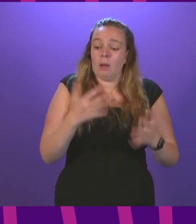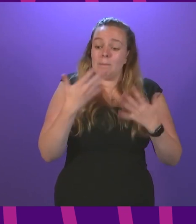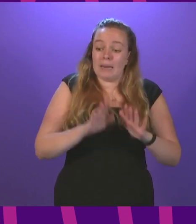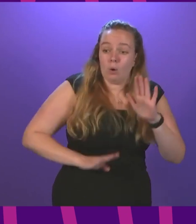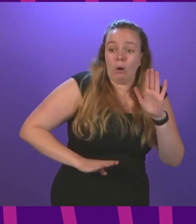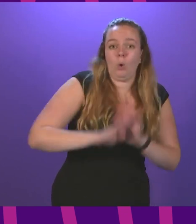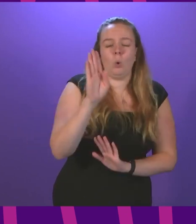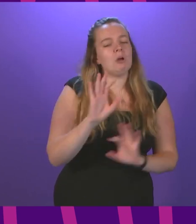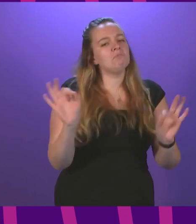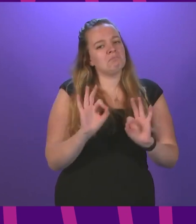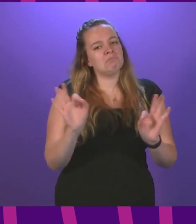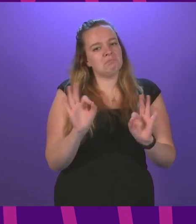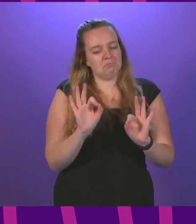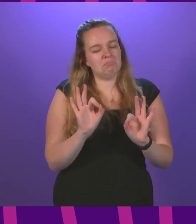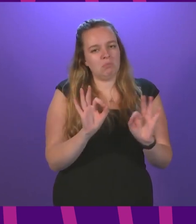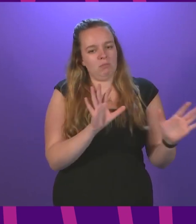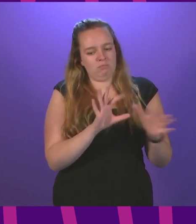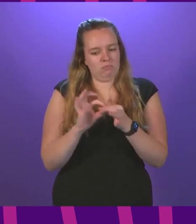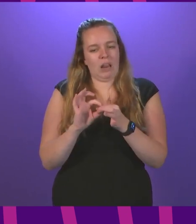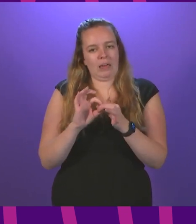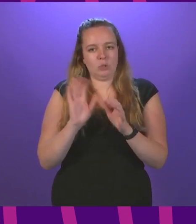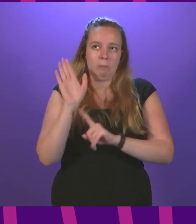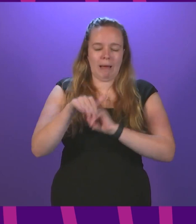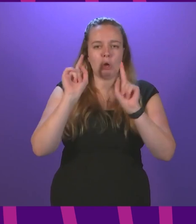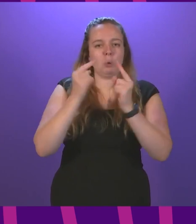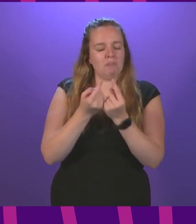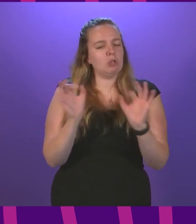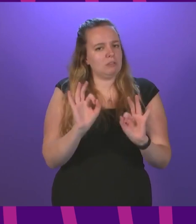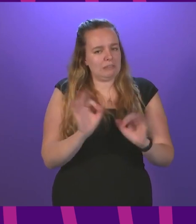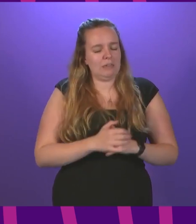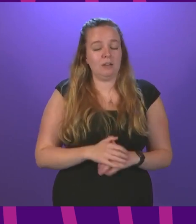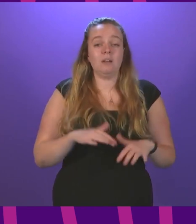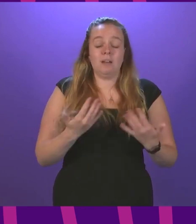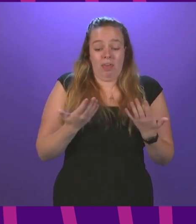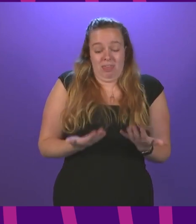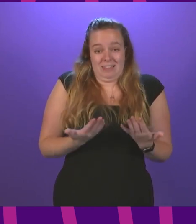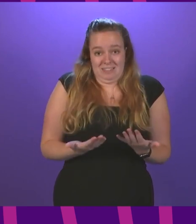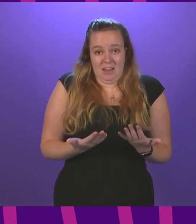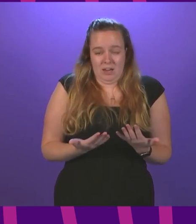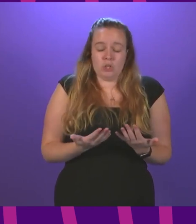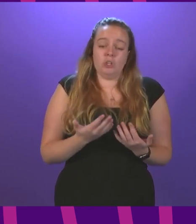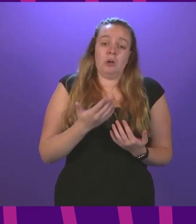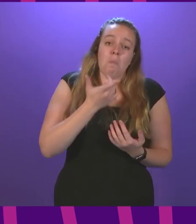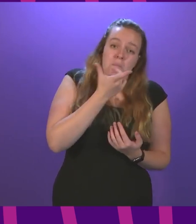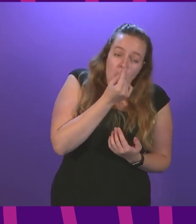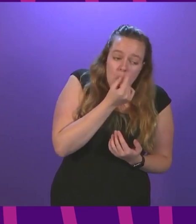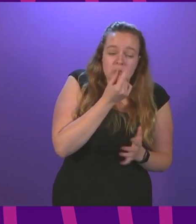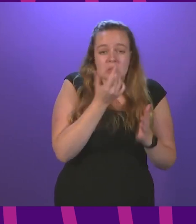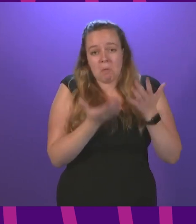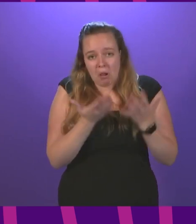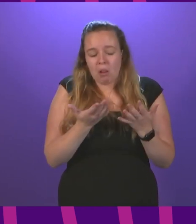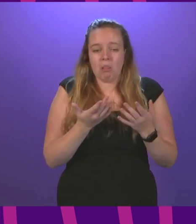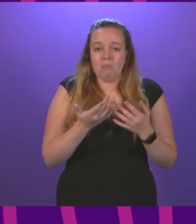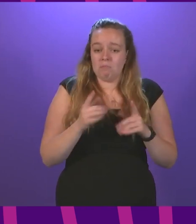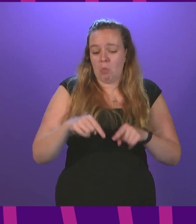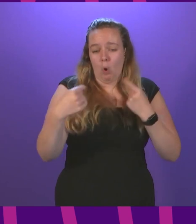an increase in cases coinciding with the return of universities. Indeed, at this stage, it could tentatively be argued that the